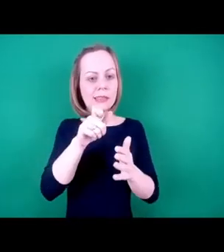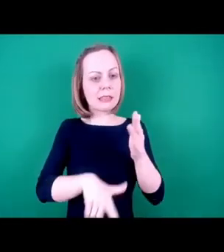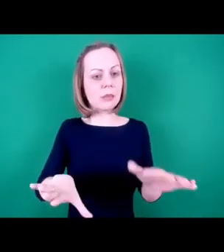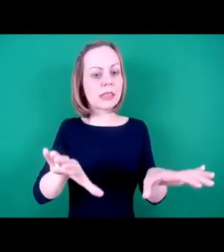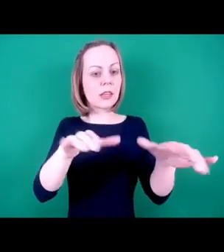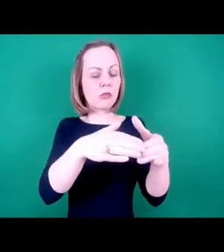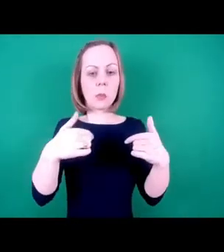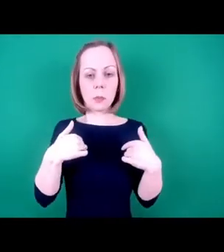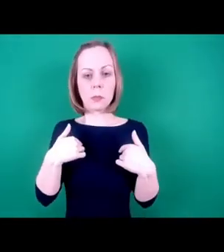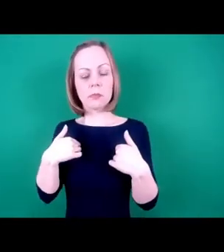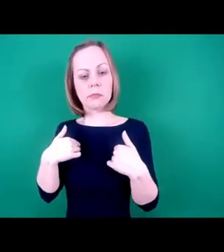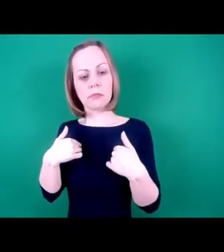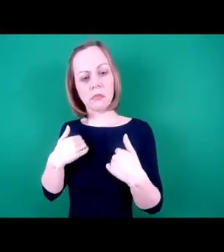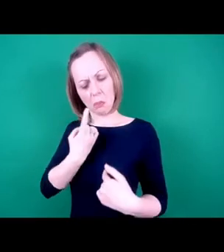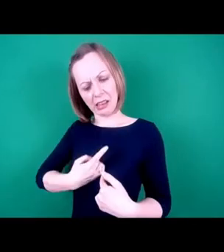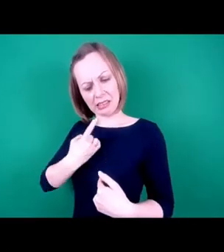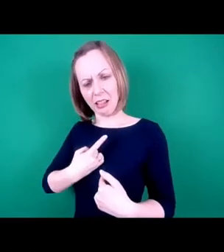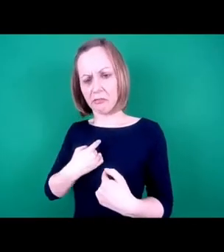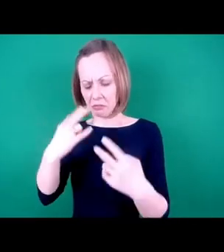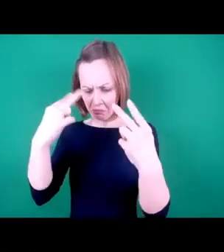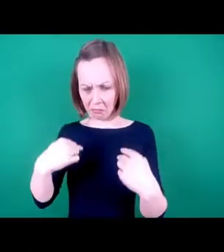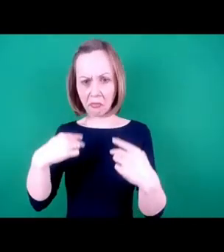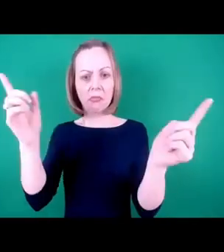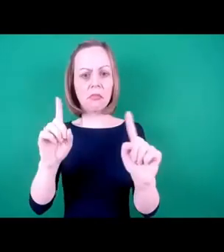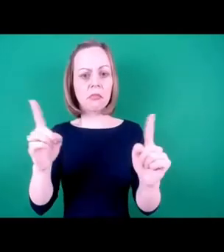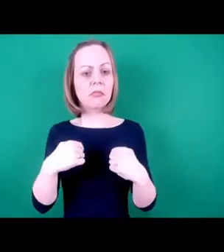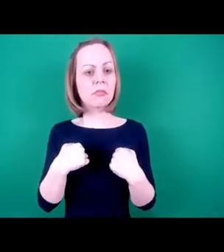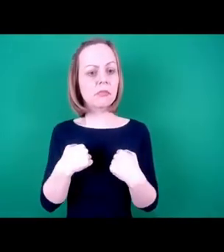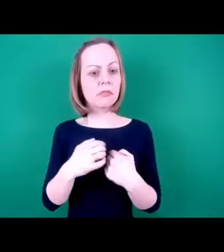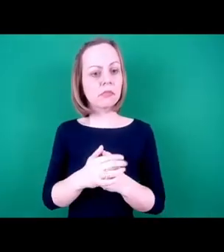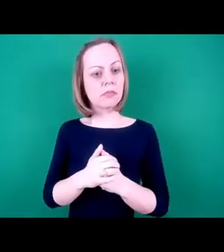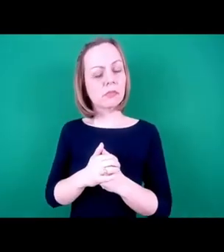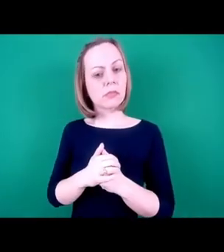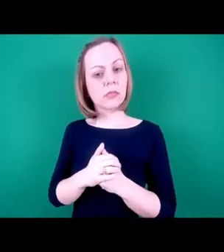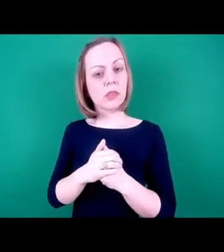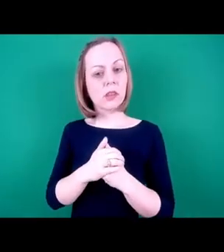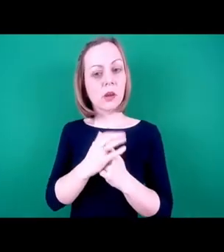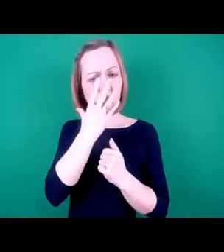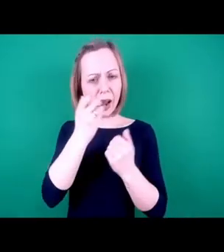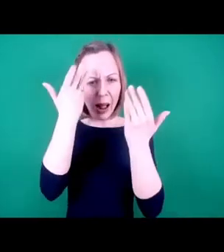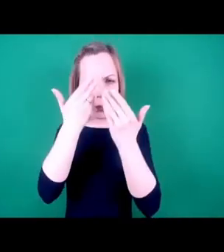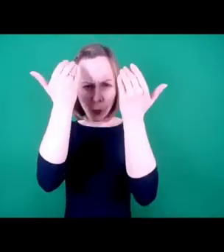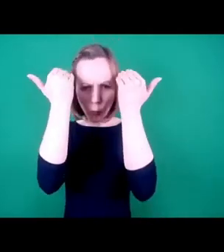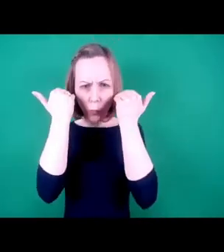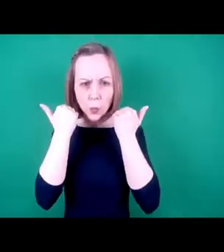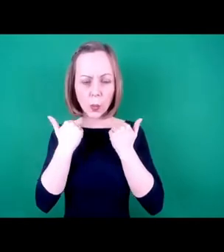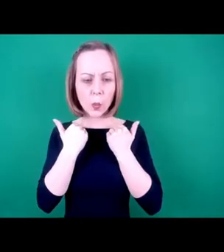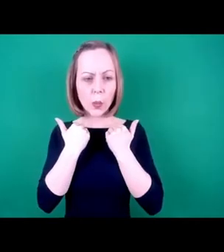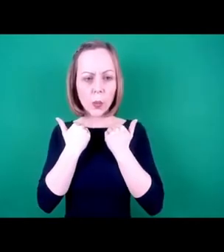physical description. And I'm I've got dark brown hair. I'm wearing